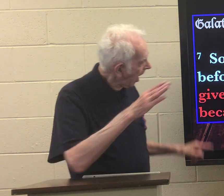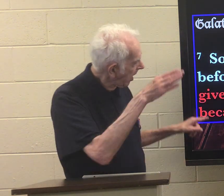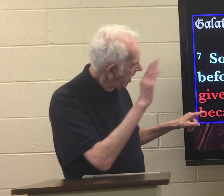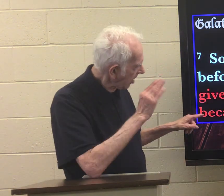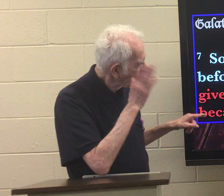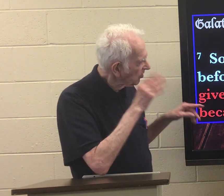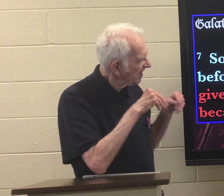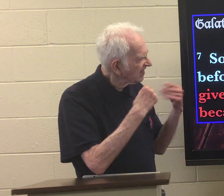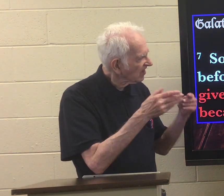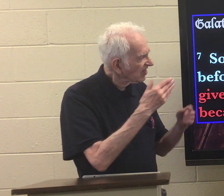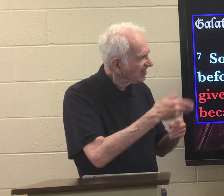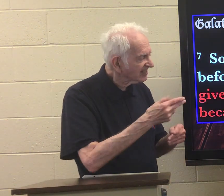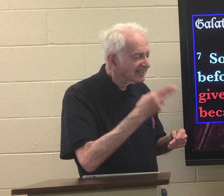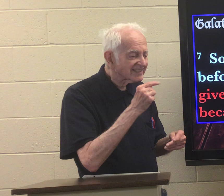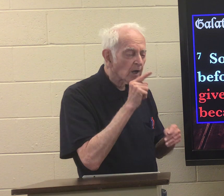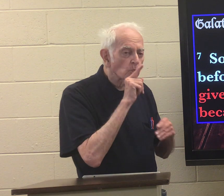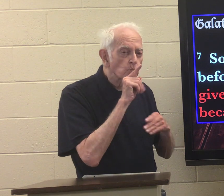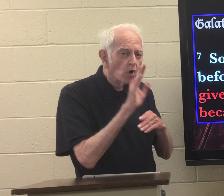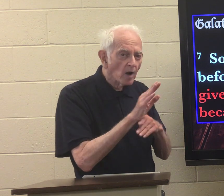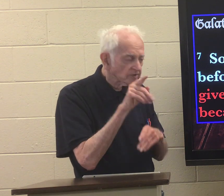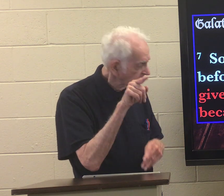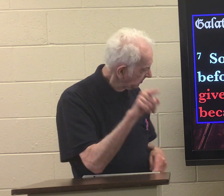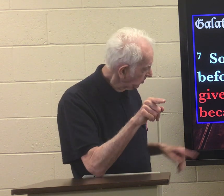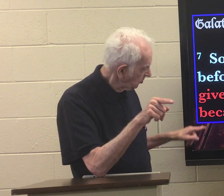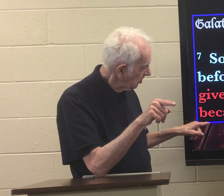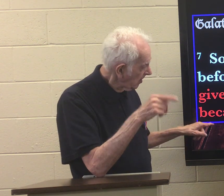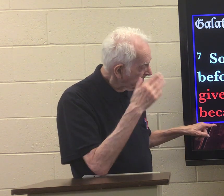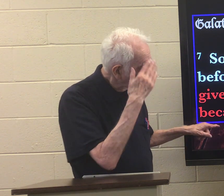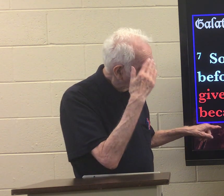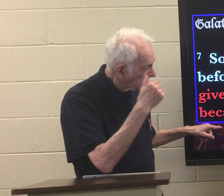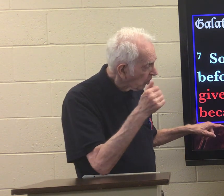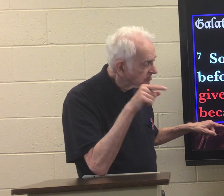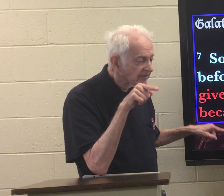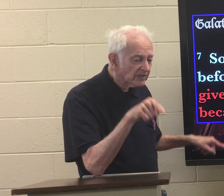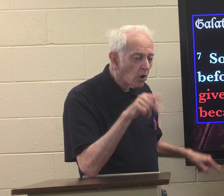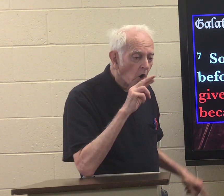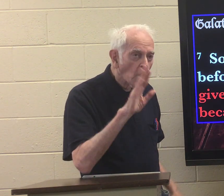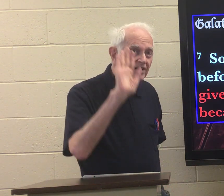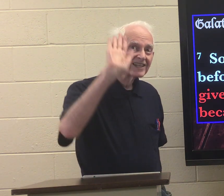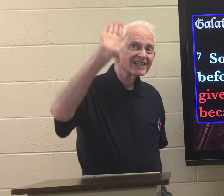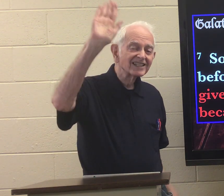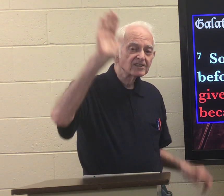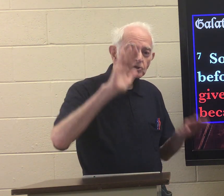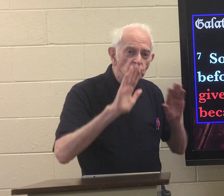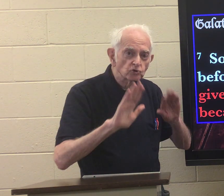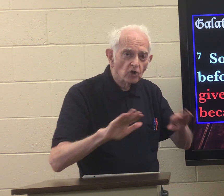God will give you the things that he promised because you are his child